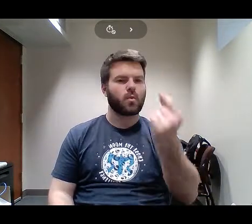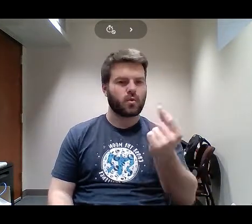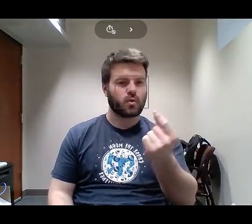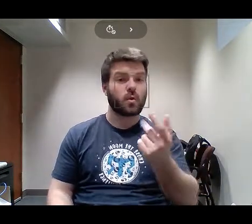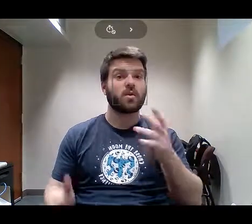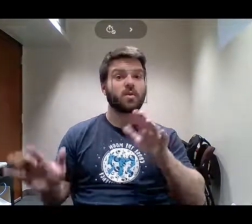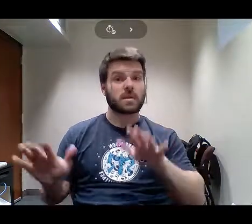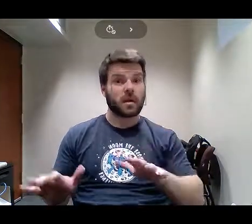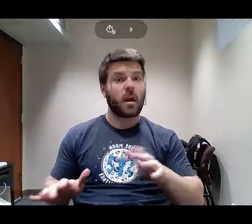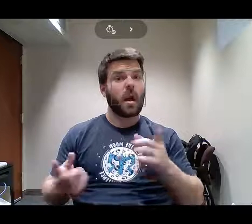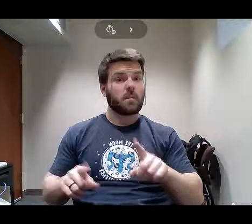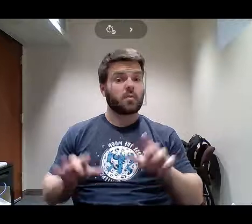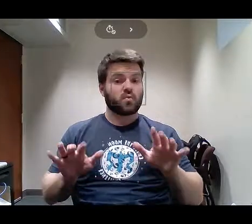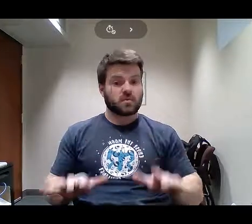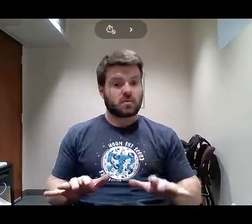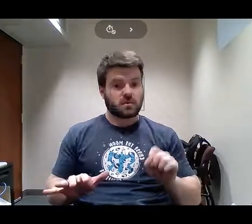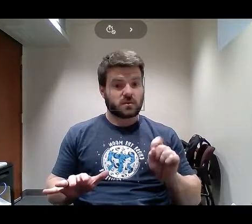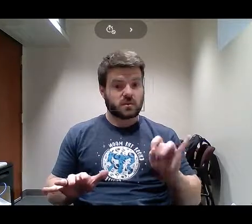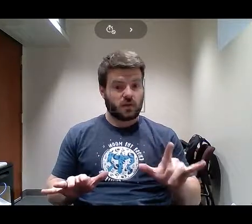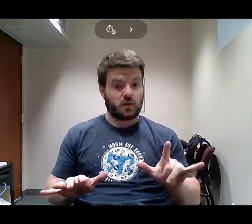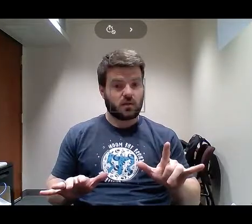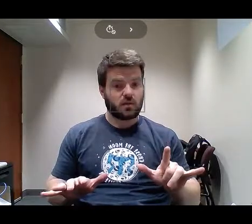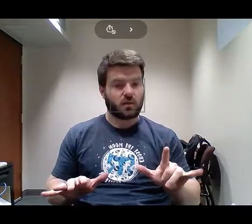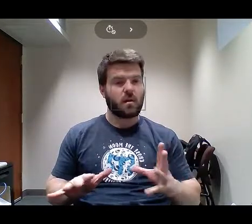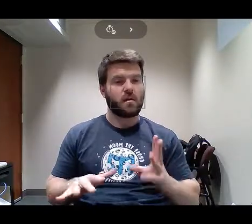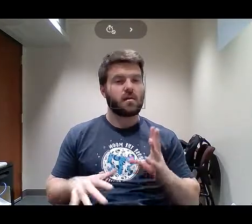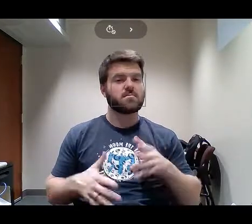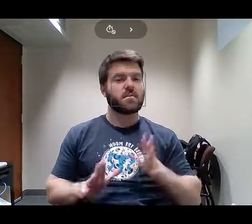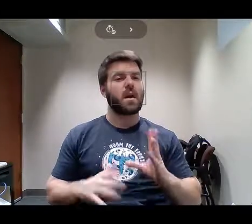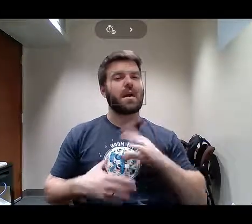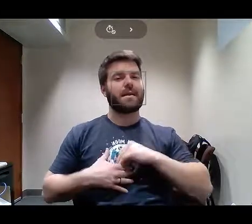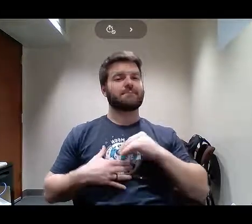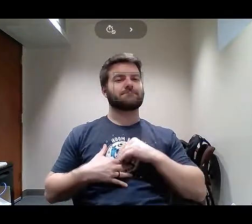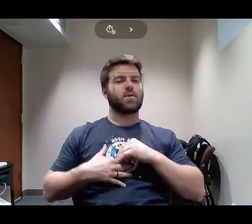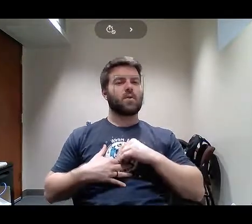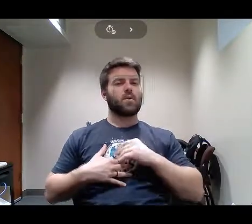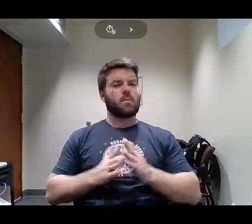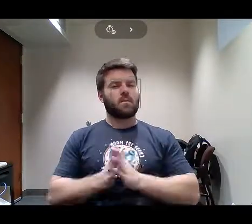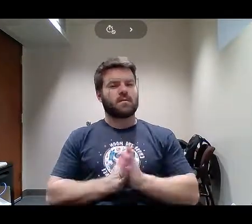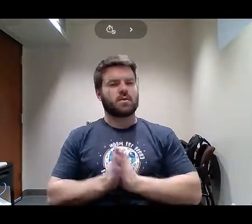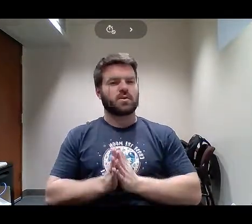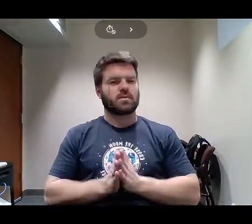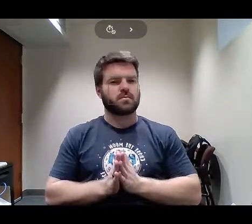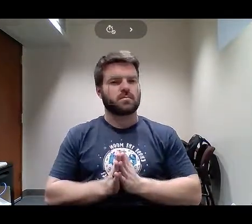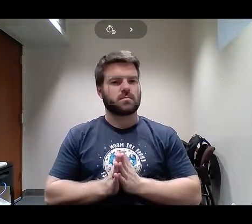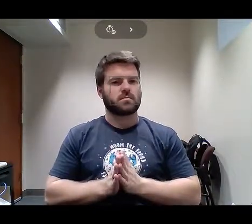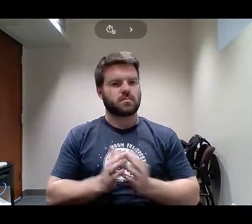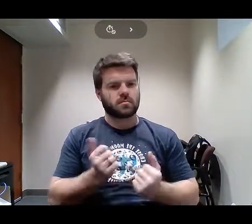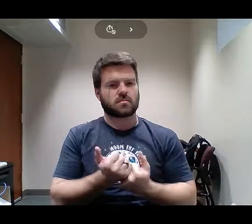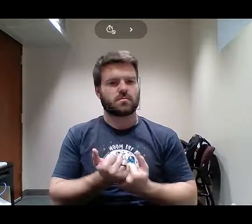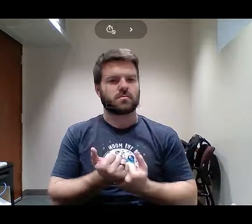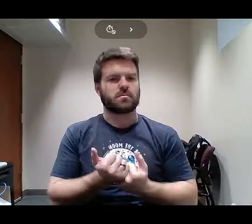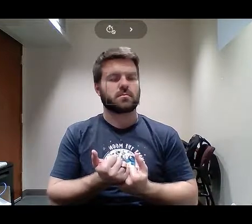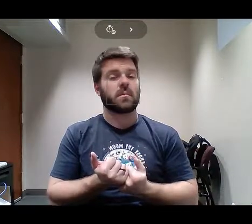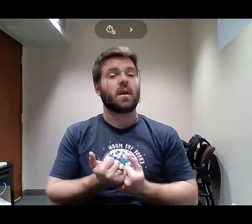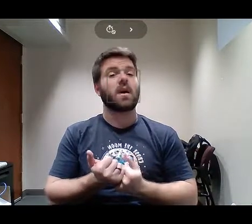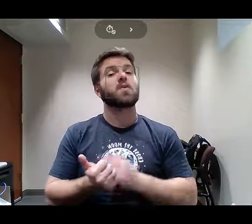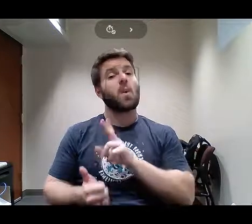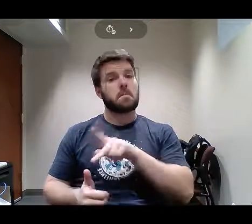be the driver, not only will your personal life improve, but you will gain a competitive